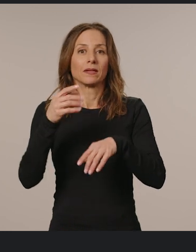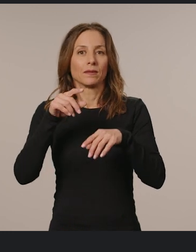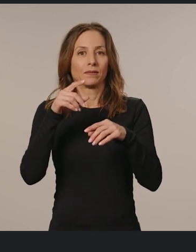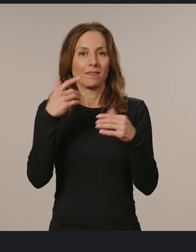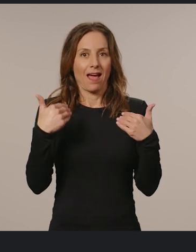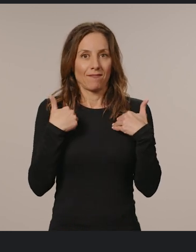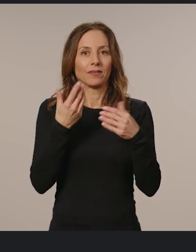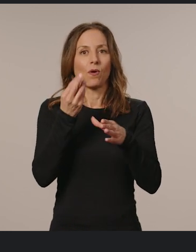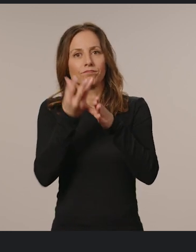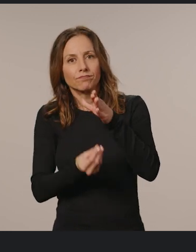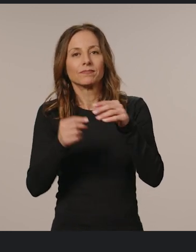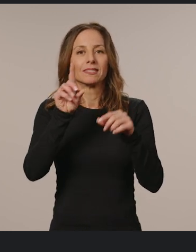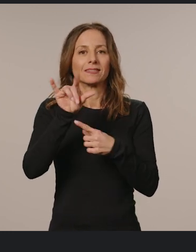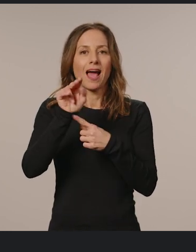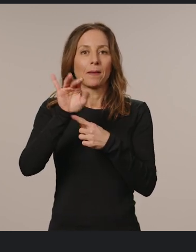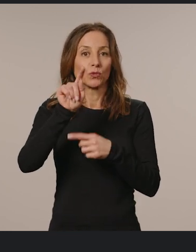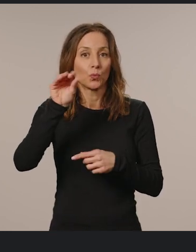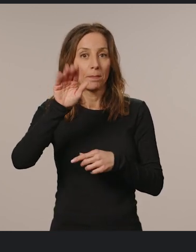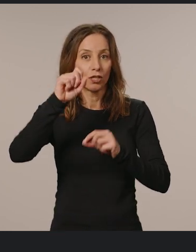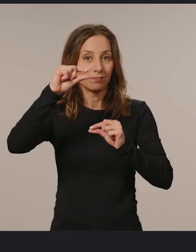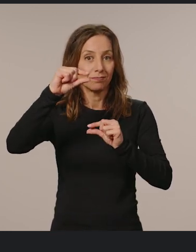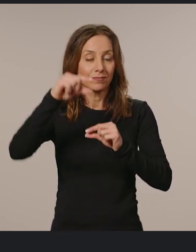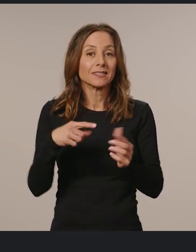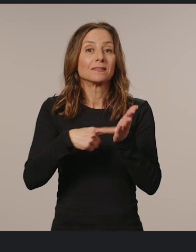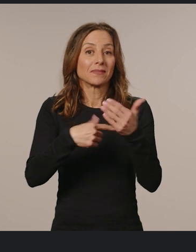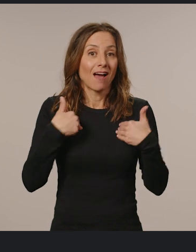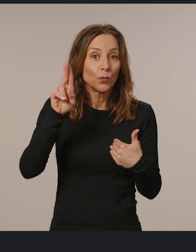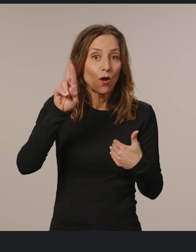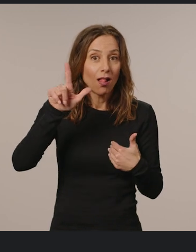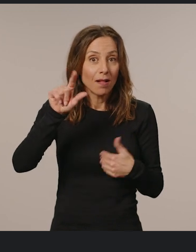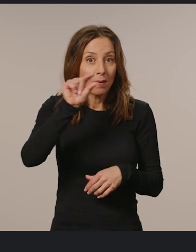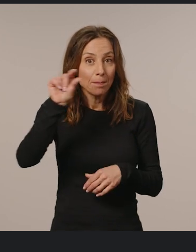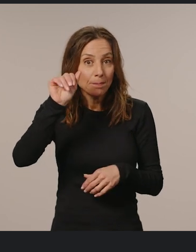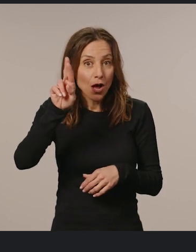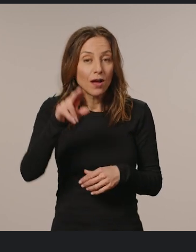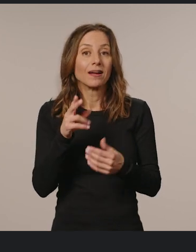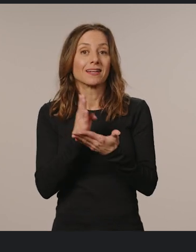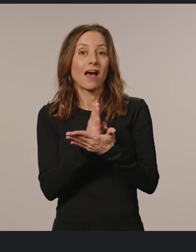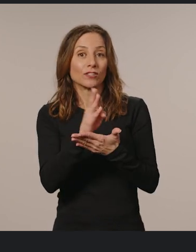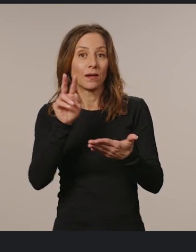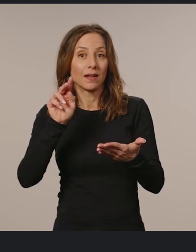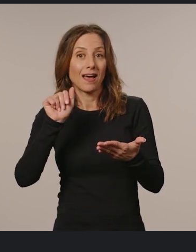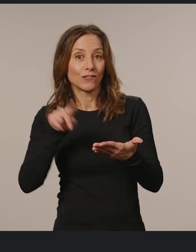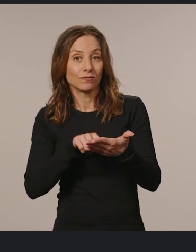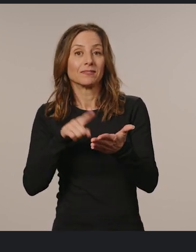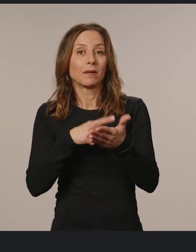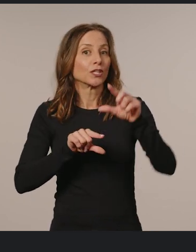or absence of dynamic toolbars. Sometimes you have URL bar and navigation toolbar visible, but sometimes those